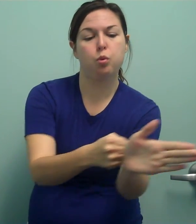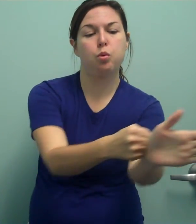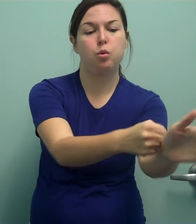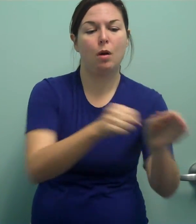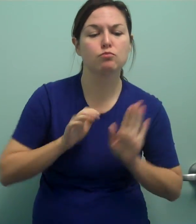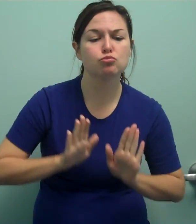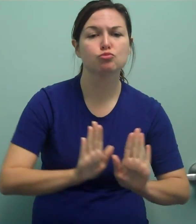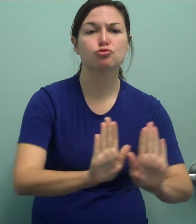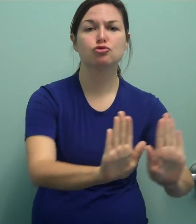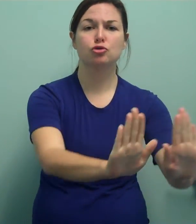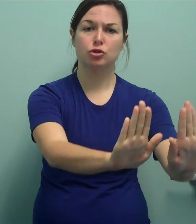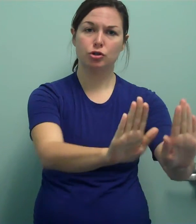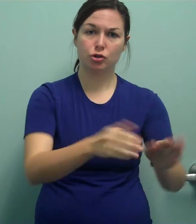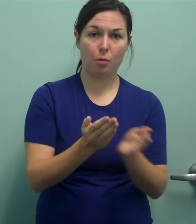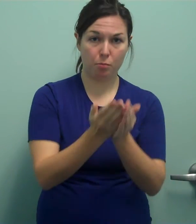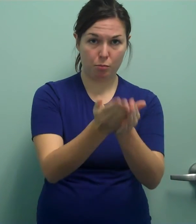That's the ideal condition.